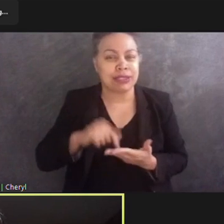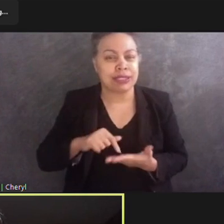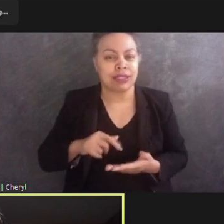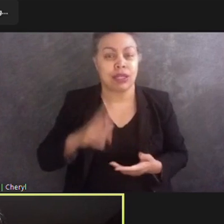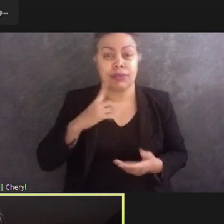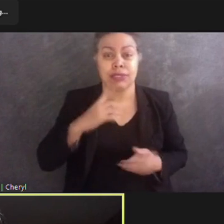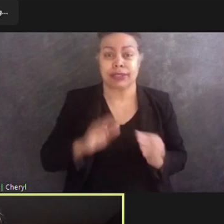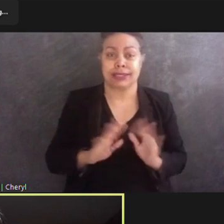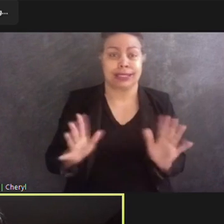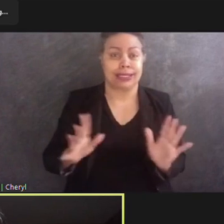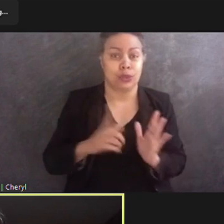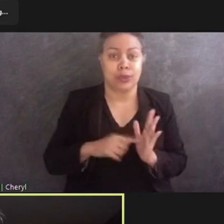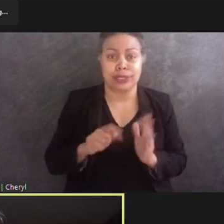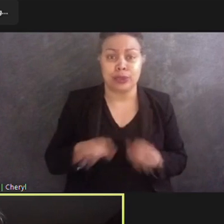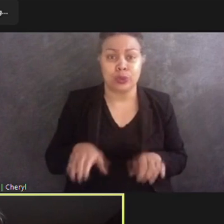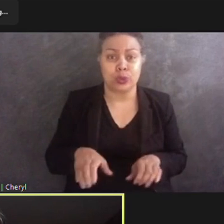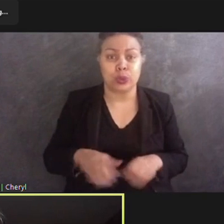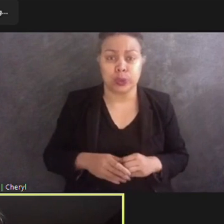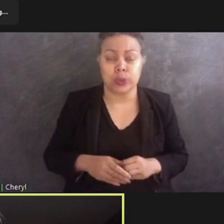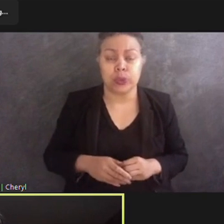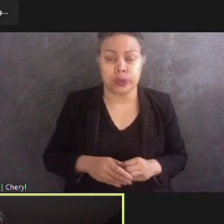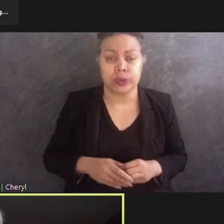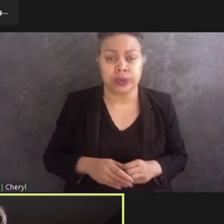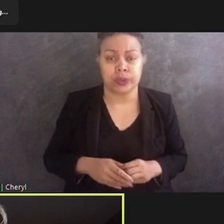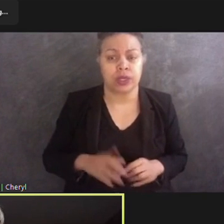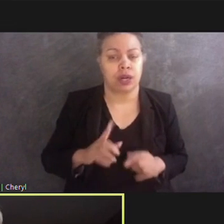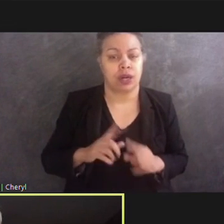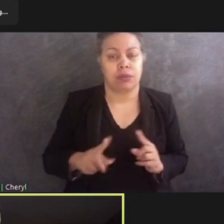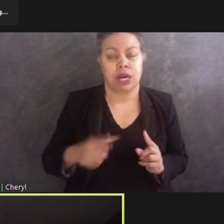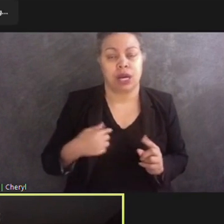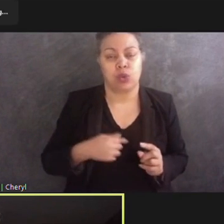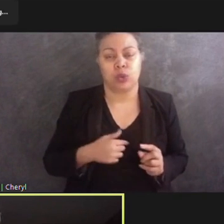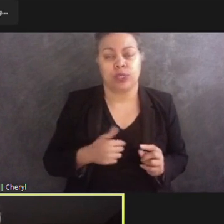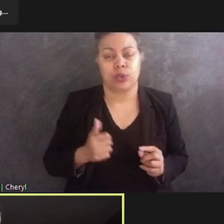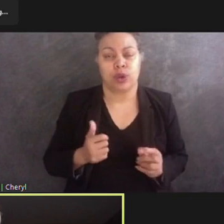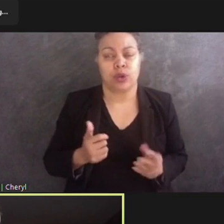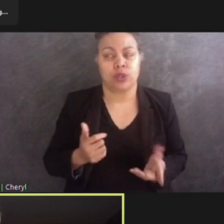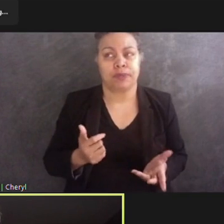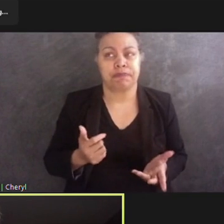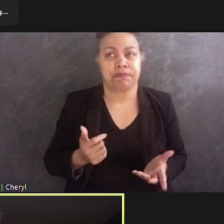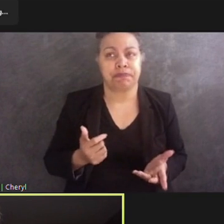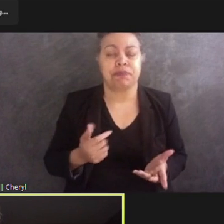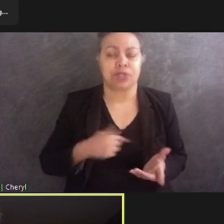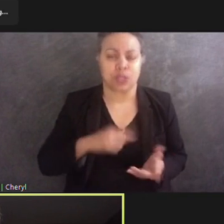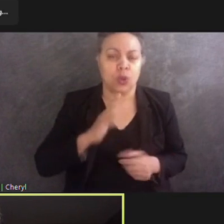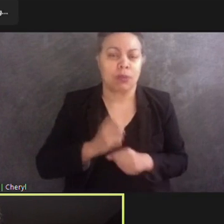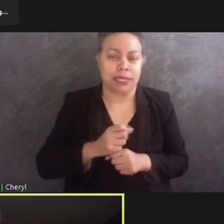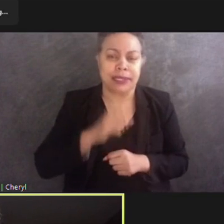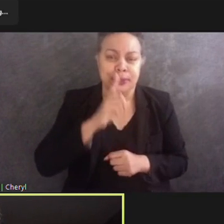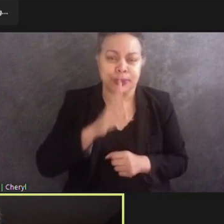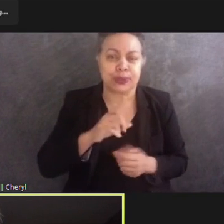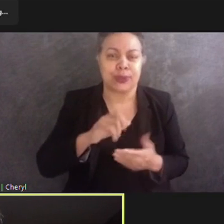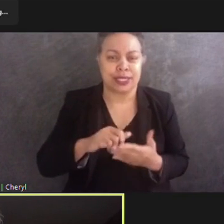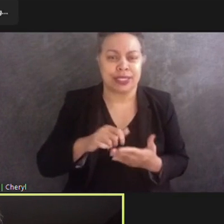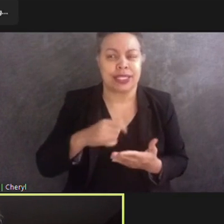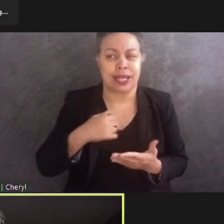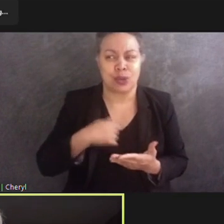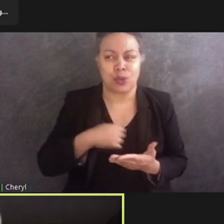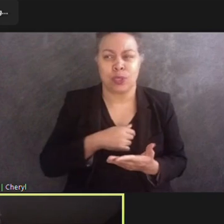needs to be done. But we're not going to, you know, we're going to make sure that we hopefully do